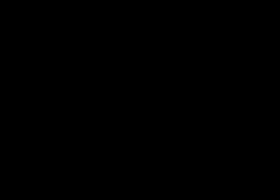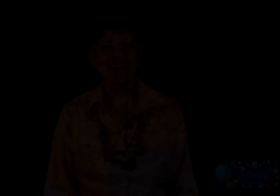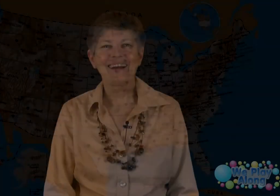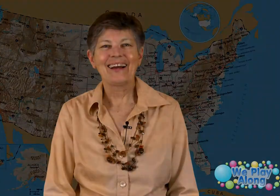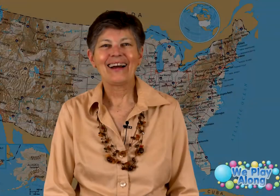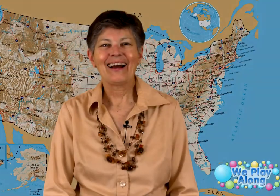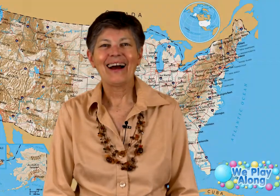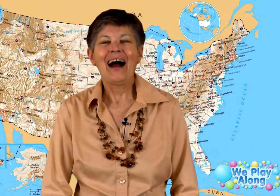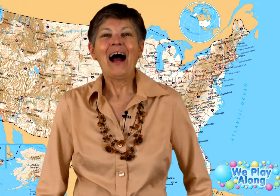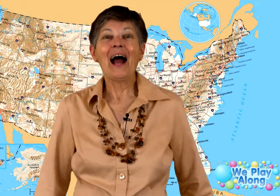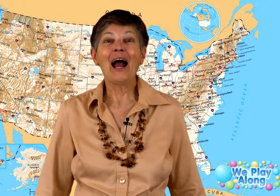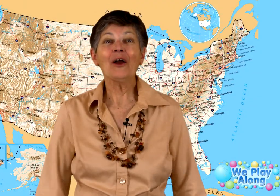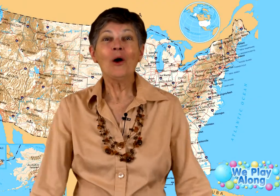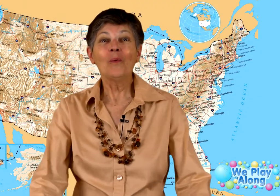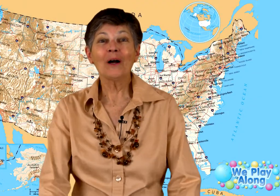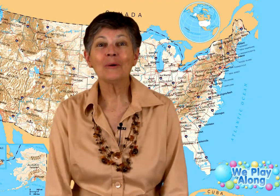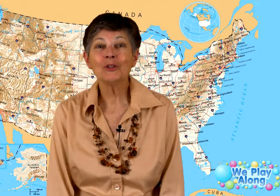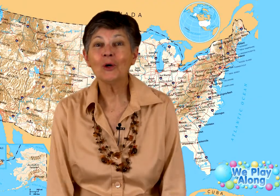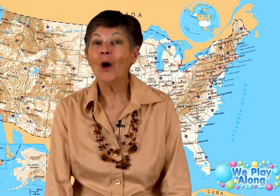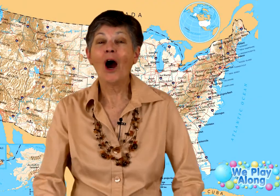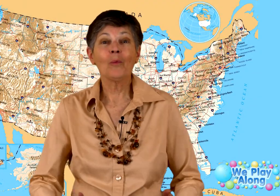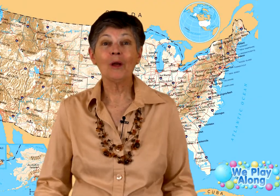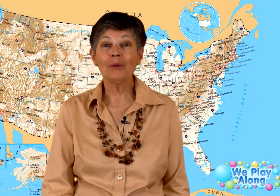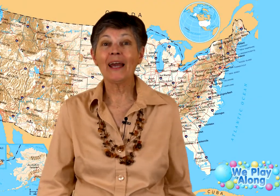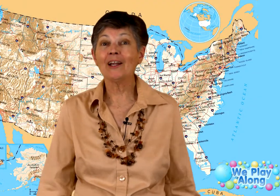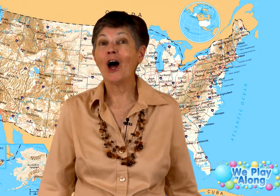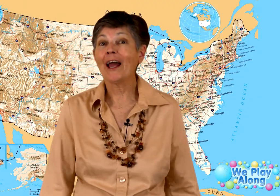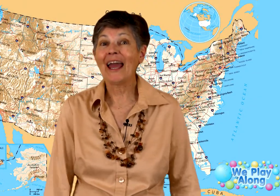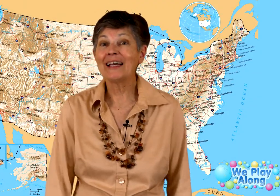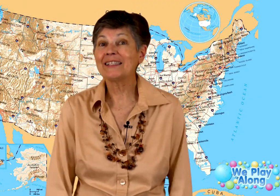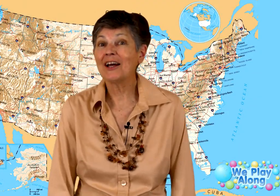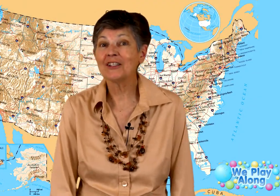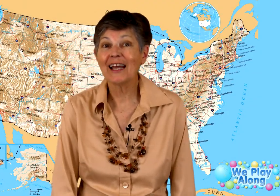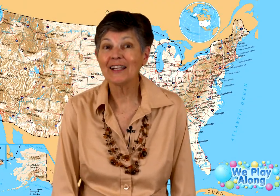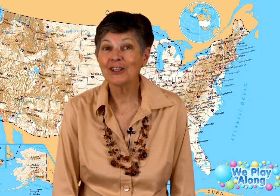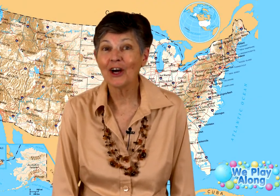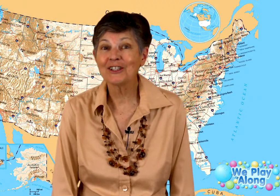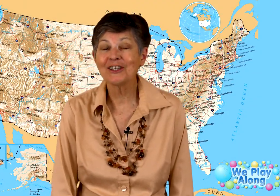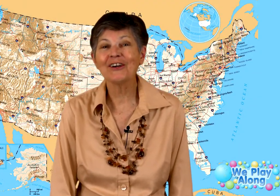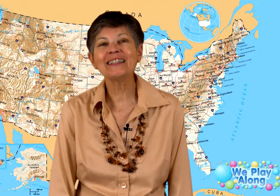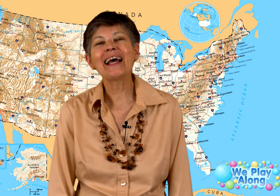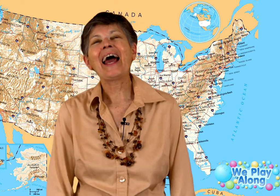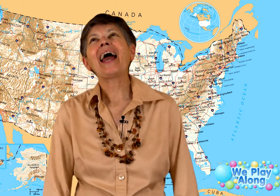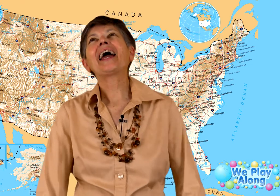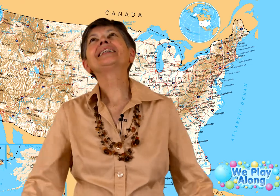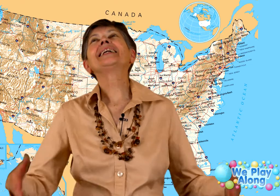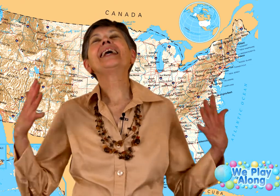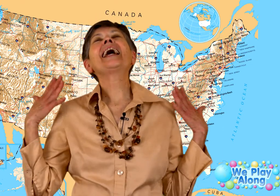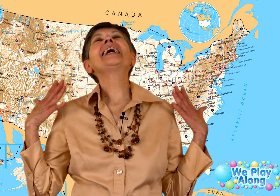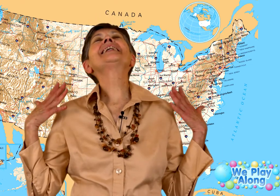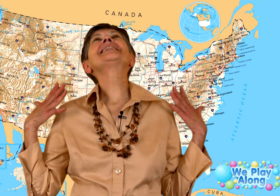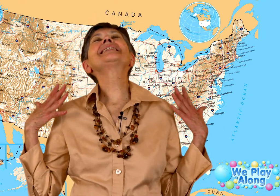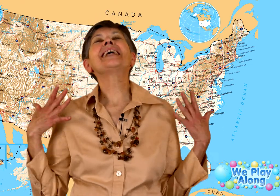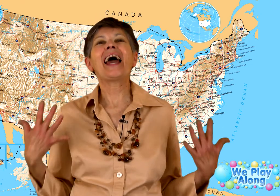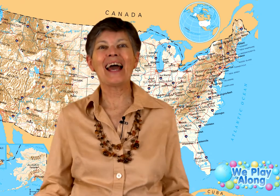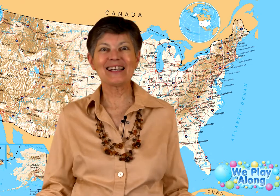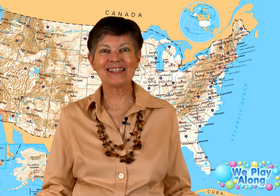Hi, welcome to our We Play Along ASL State Song Series and today is Texas.